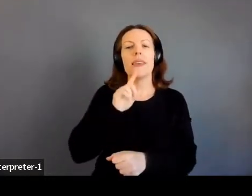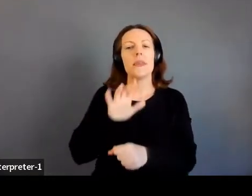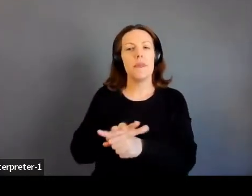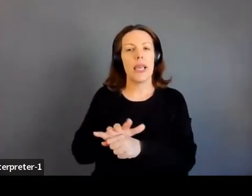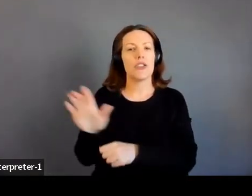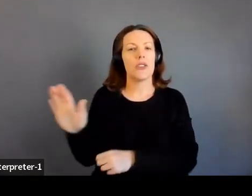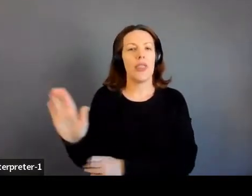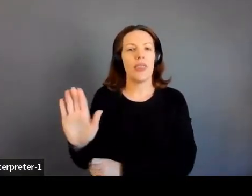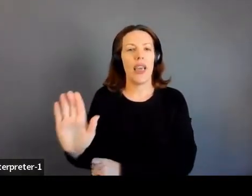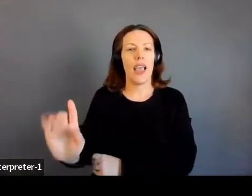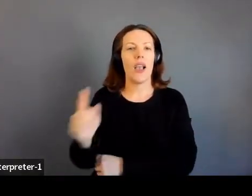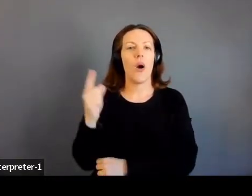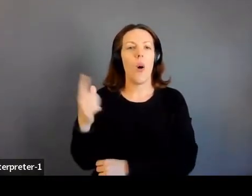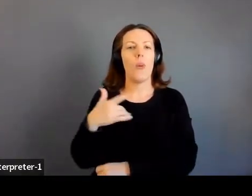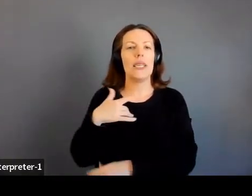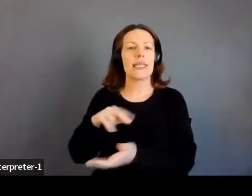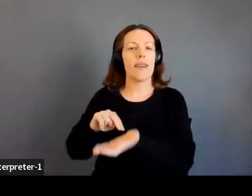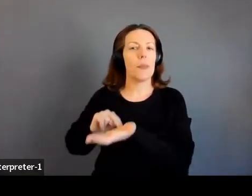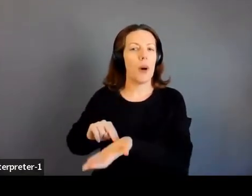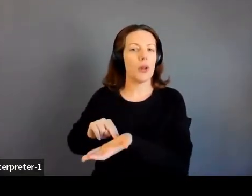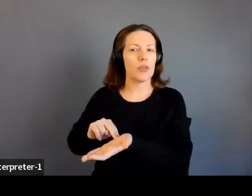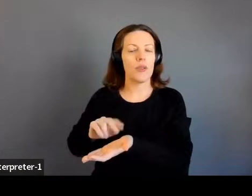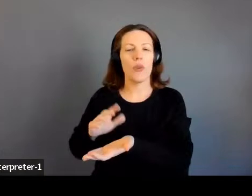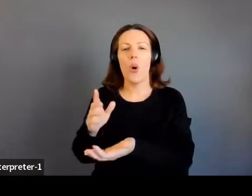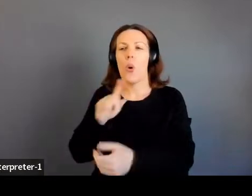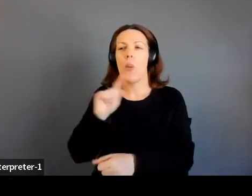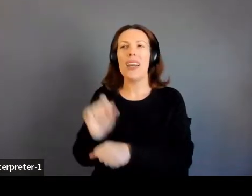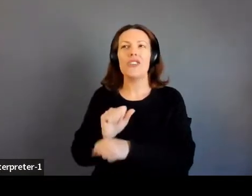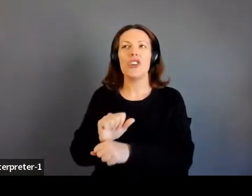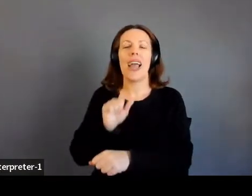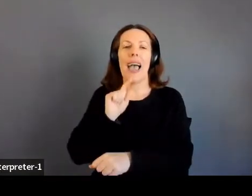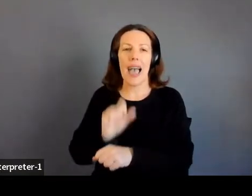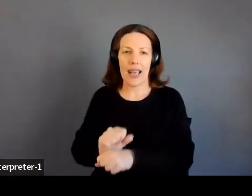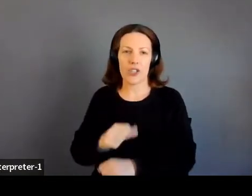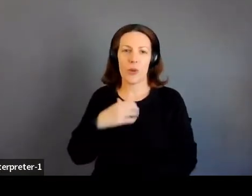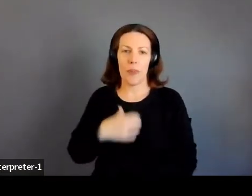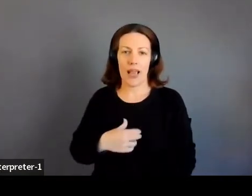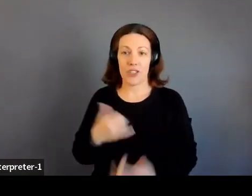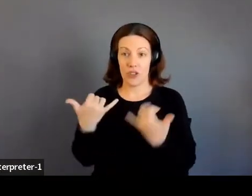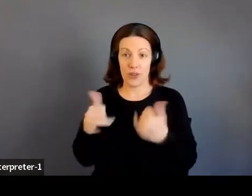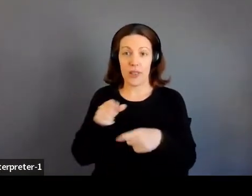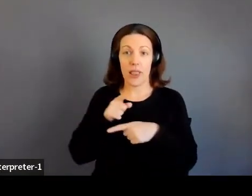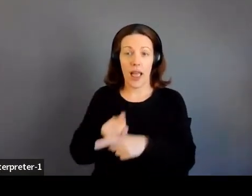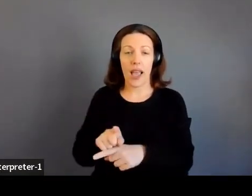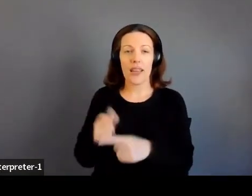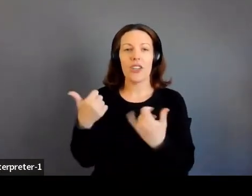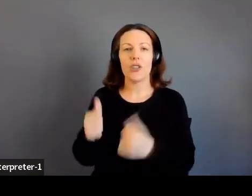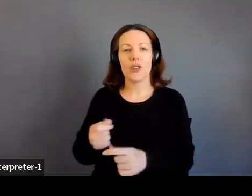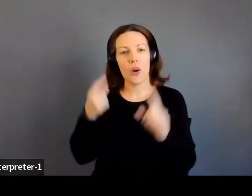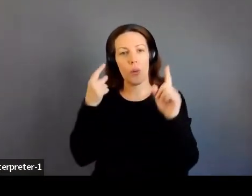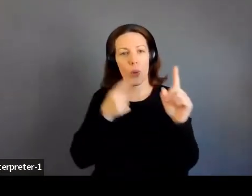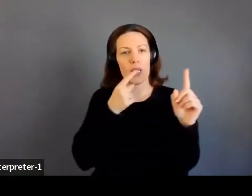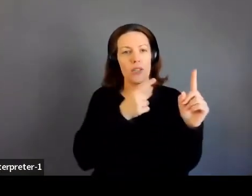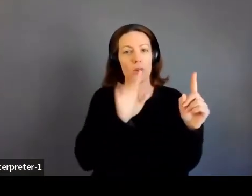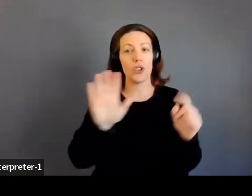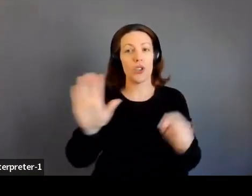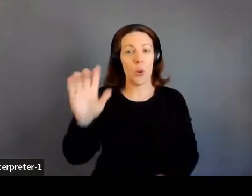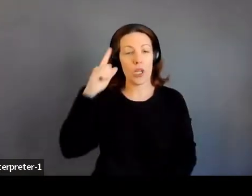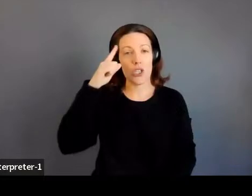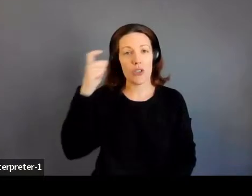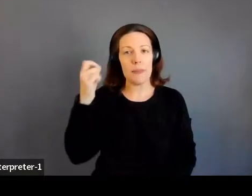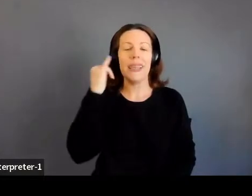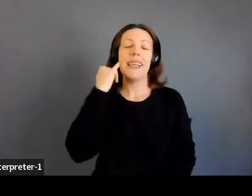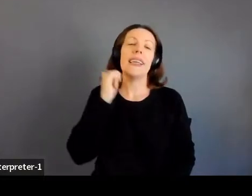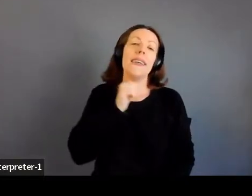always have a pulse on what is your actual passion and are we still aligned? Are you still working towards your dream? If not,